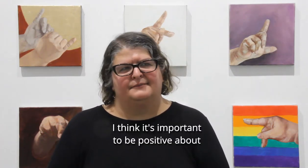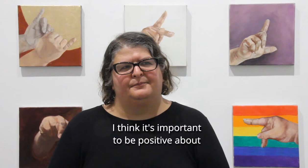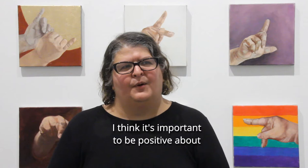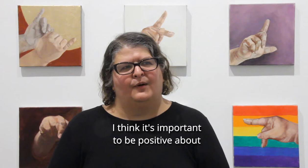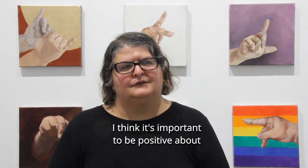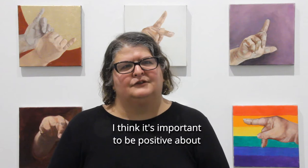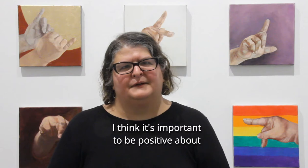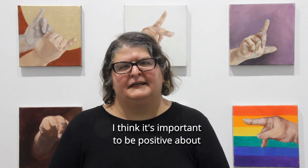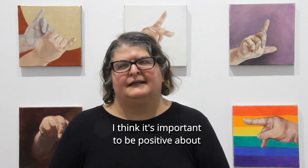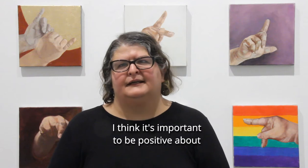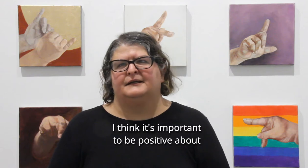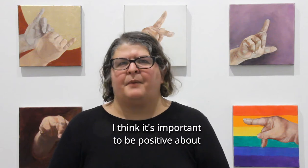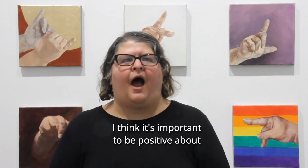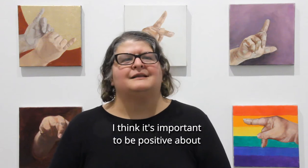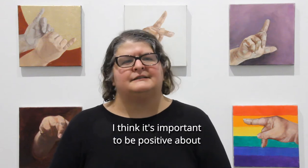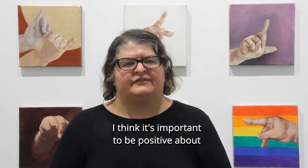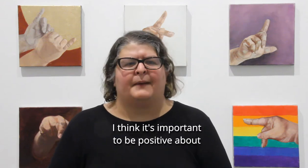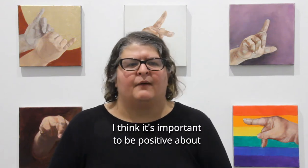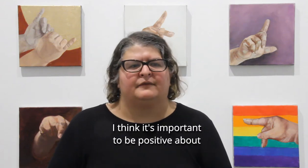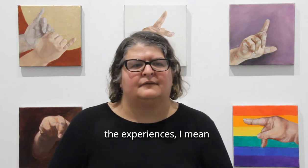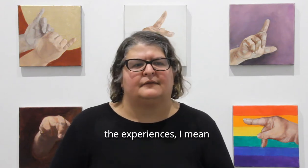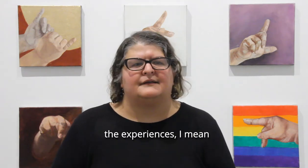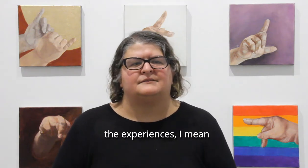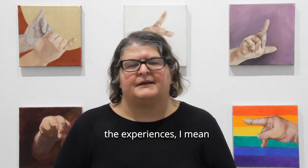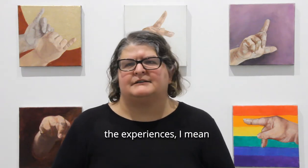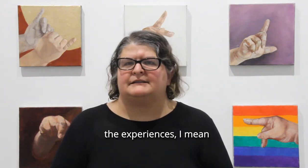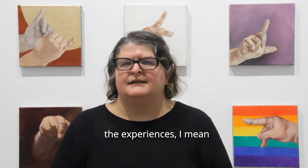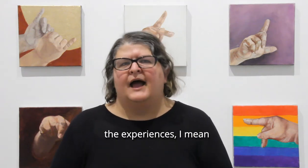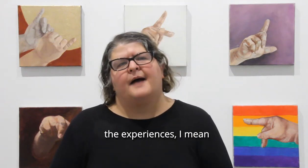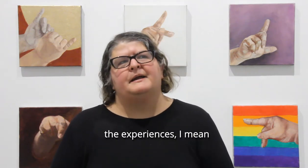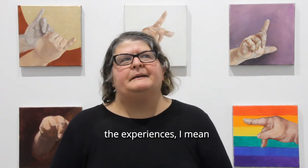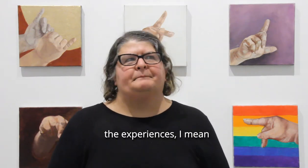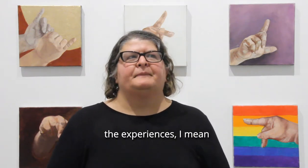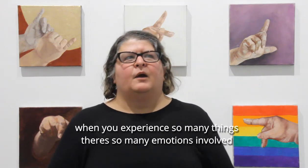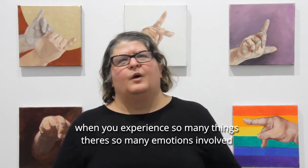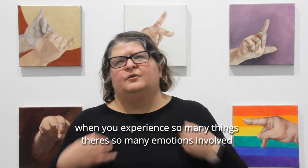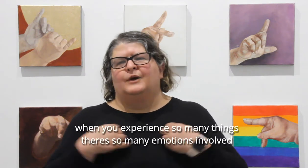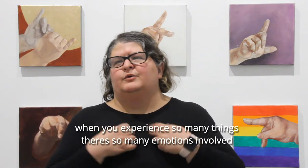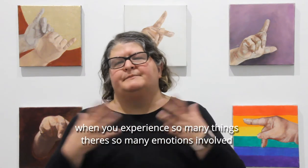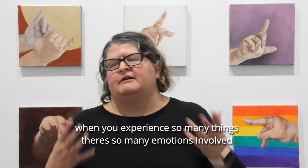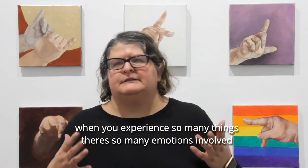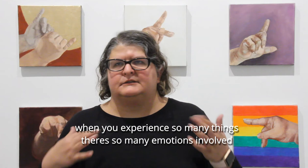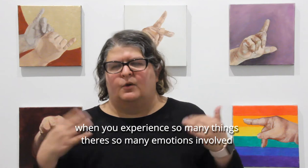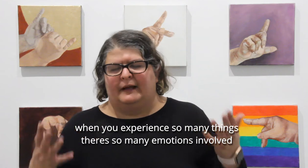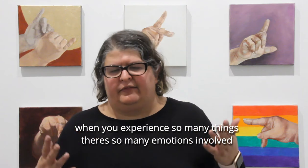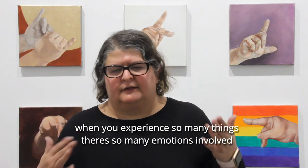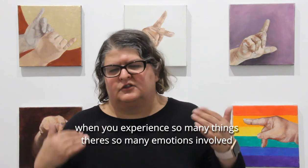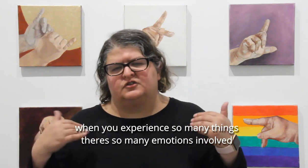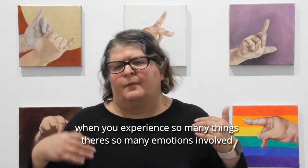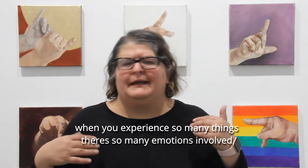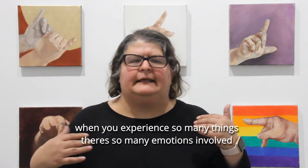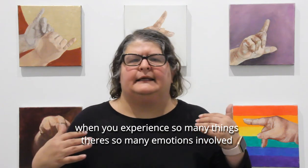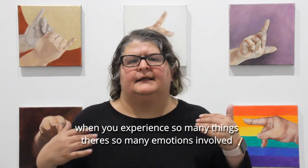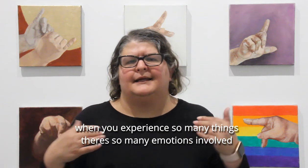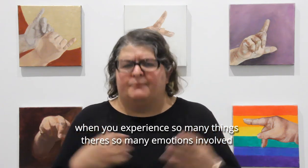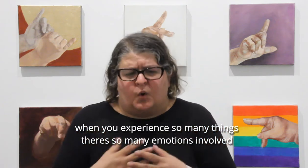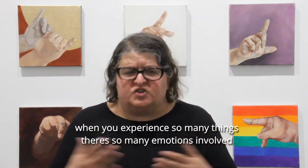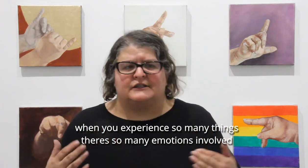important to be positive about the experiences. I mean, when, when you experience so many things, there's so many emotions